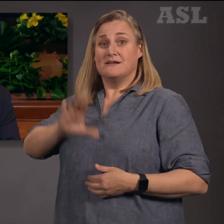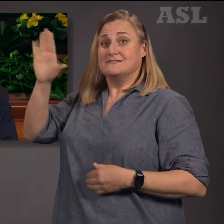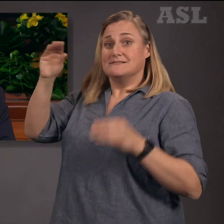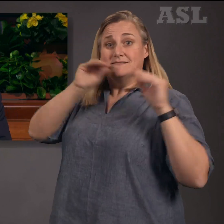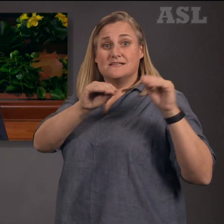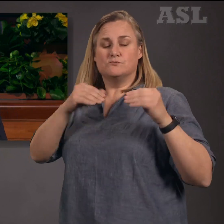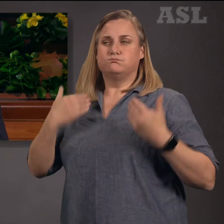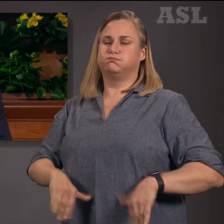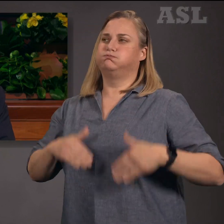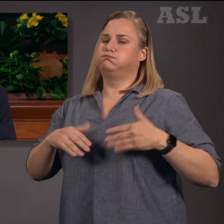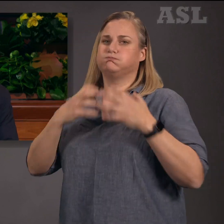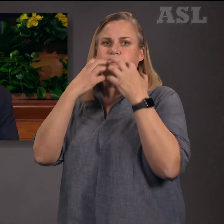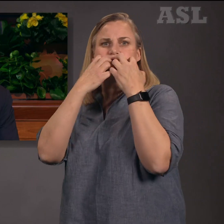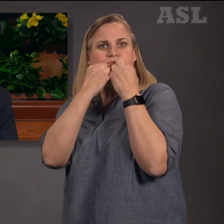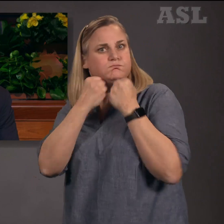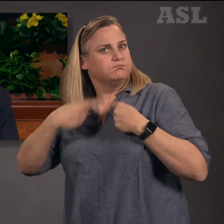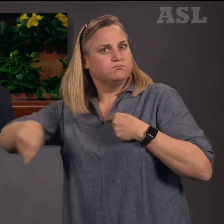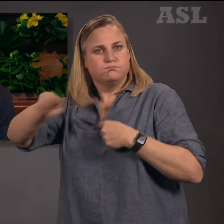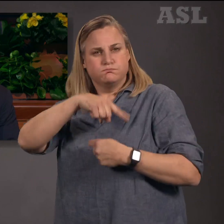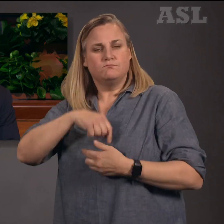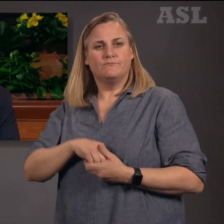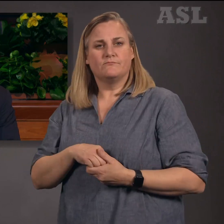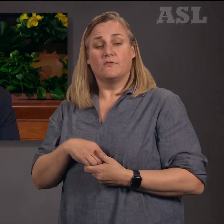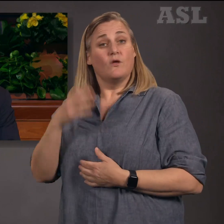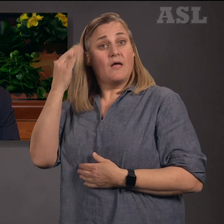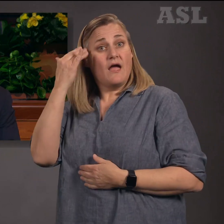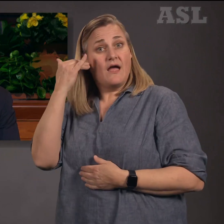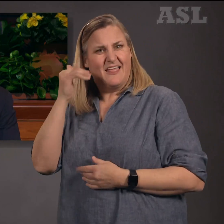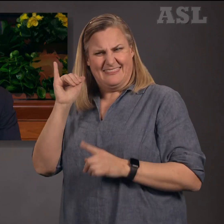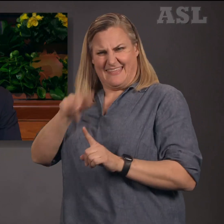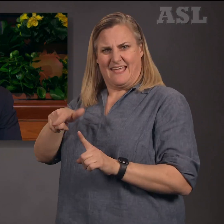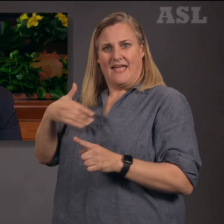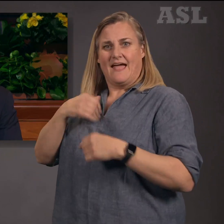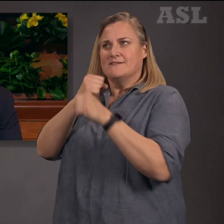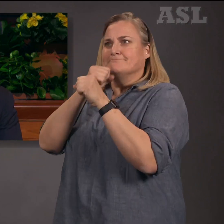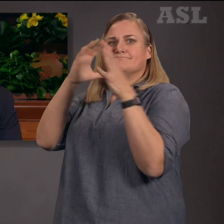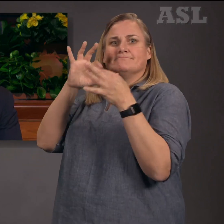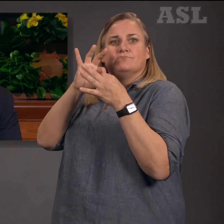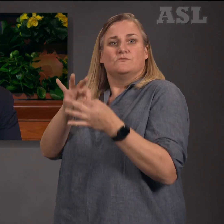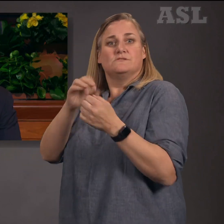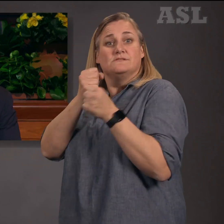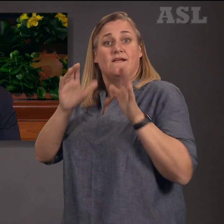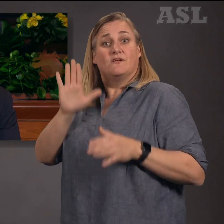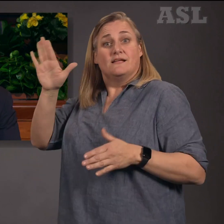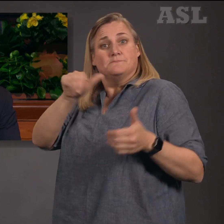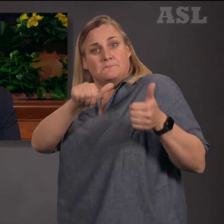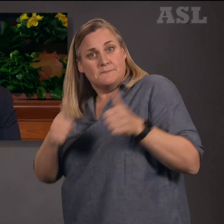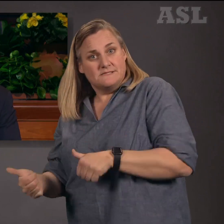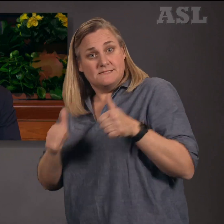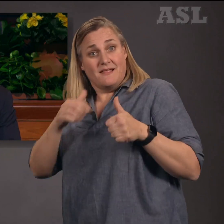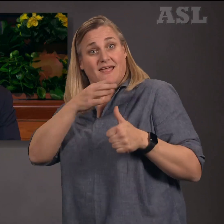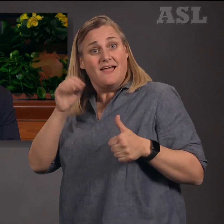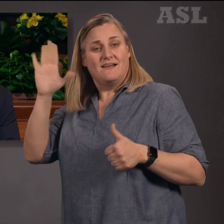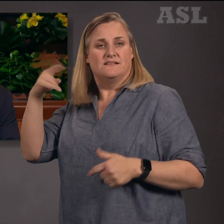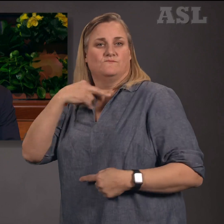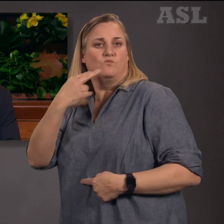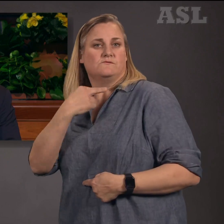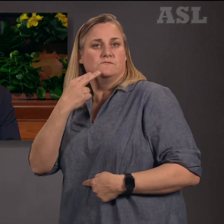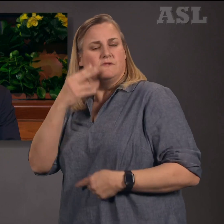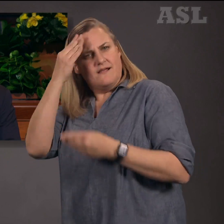Nephi's treatise on the doctrine of Christ is a treasure to those who feast upon it. It contains a vision of the Savior's